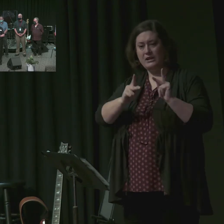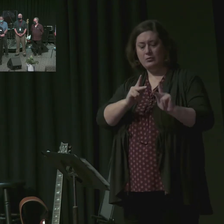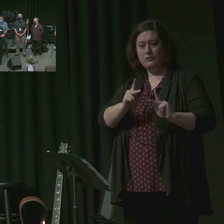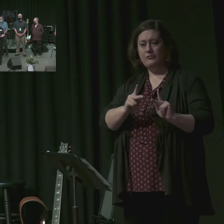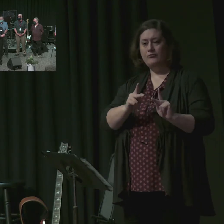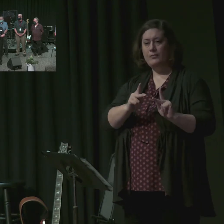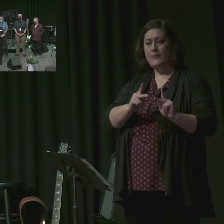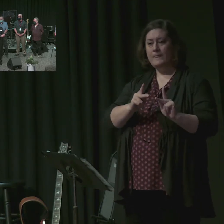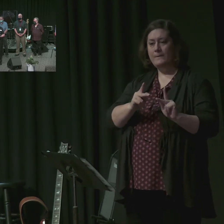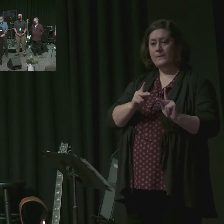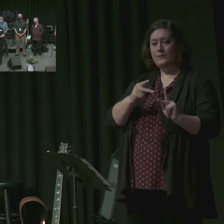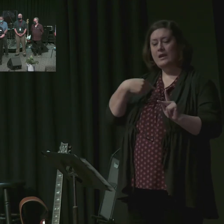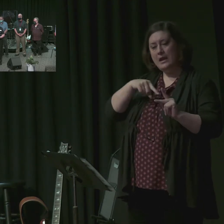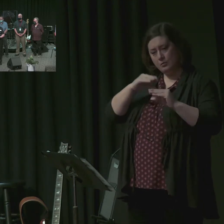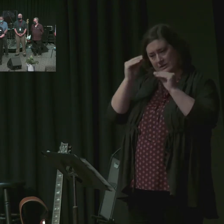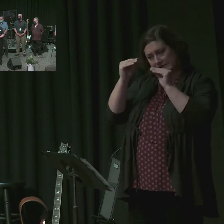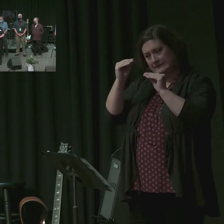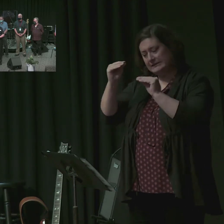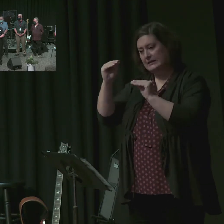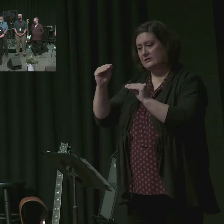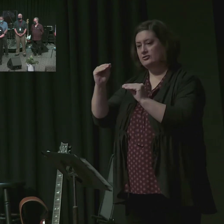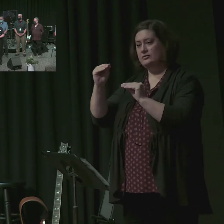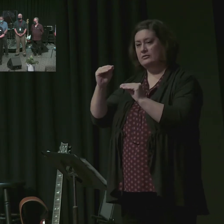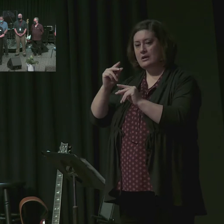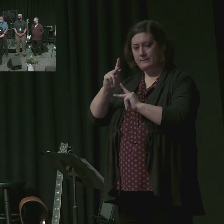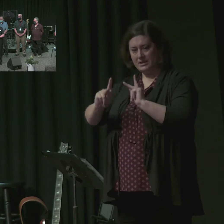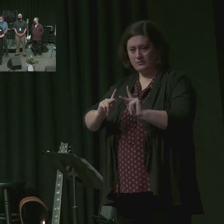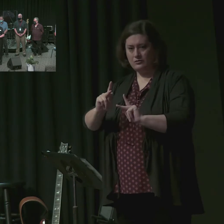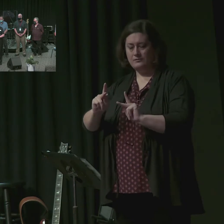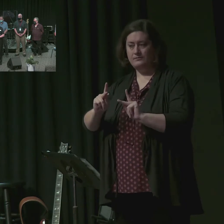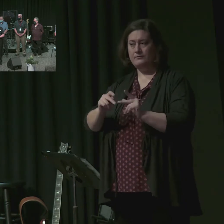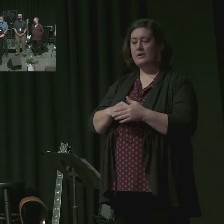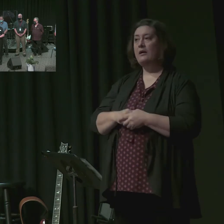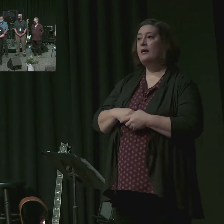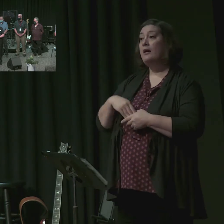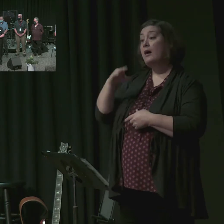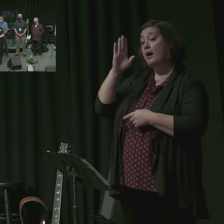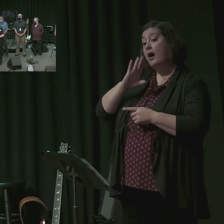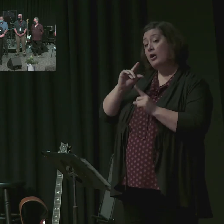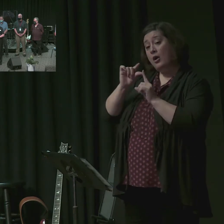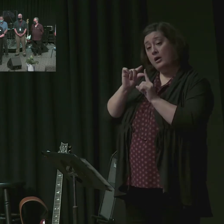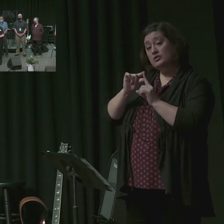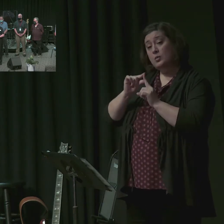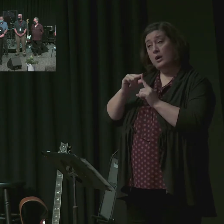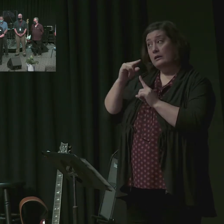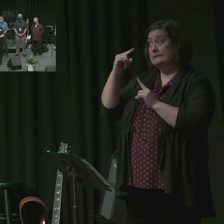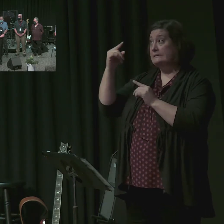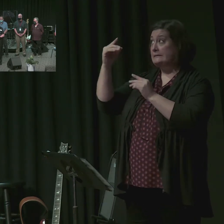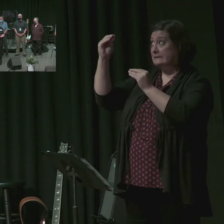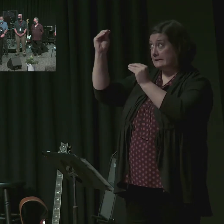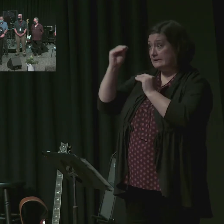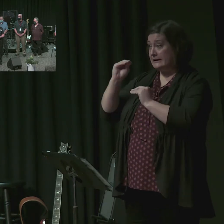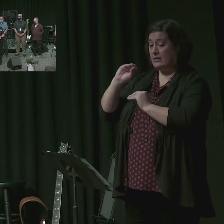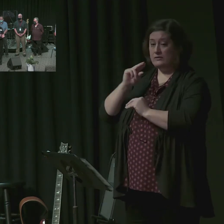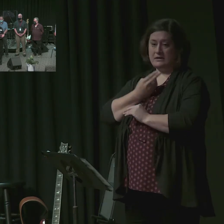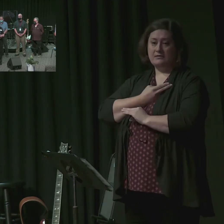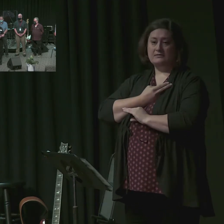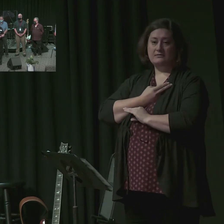through the preaching and the teaching of God's Word. God's Word tells us then to set aside